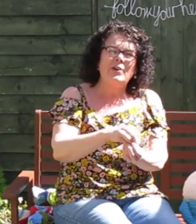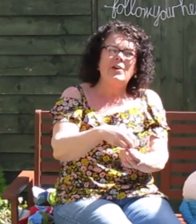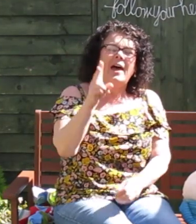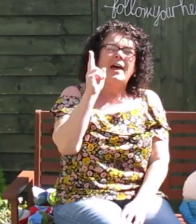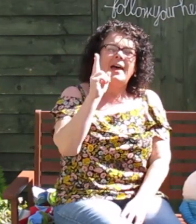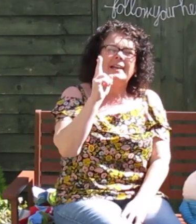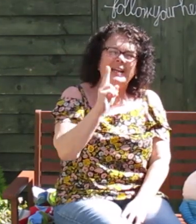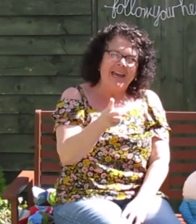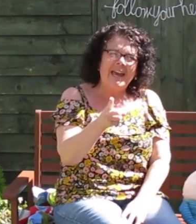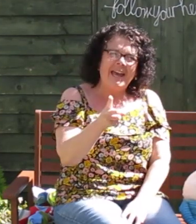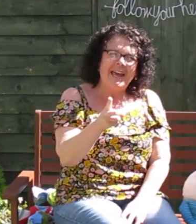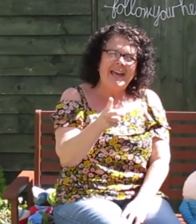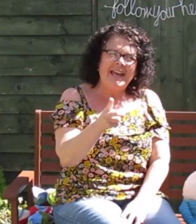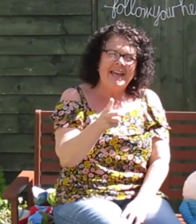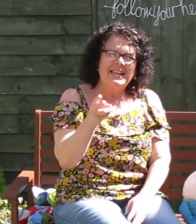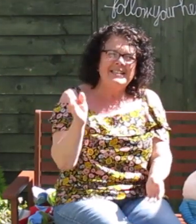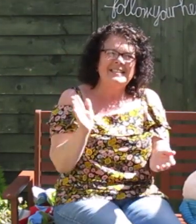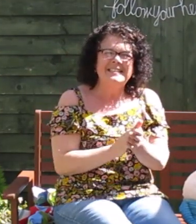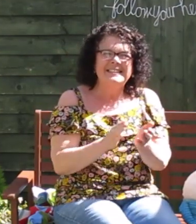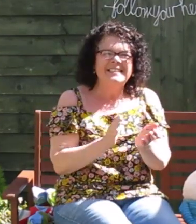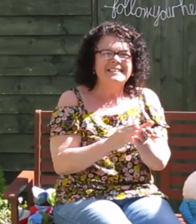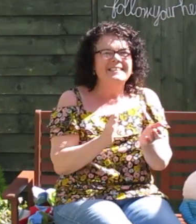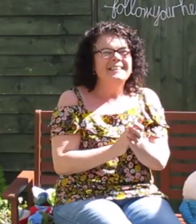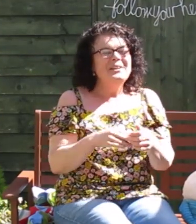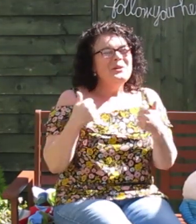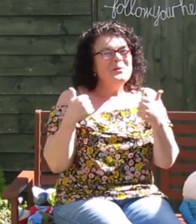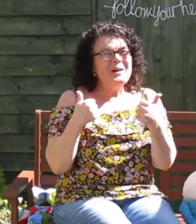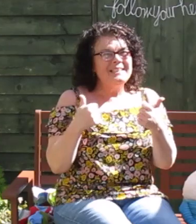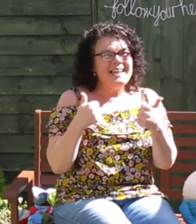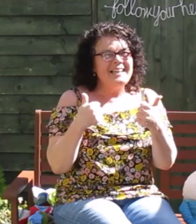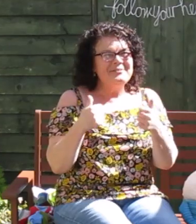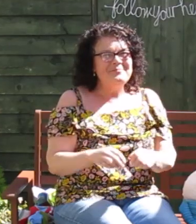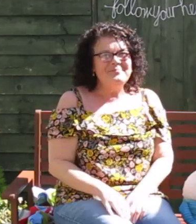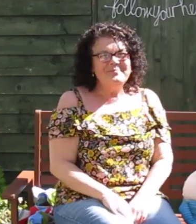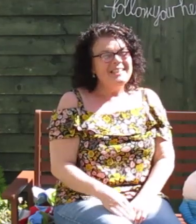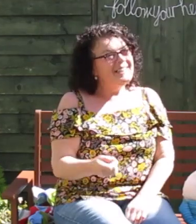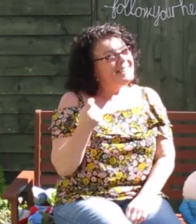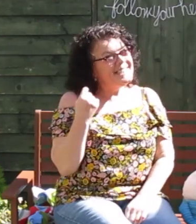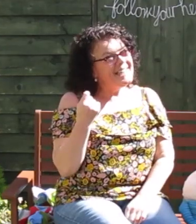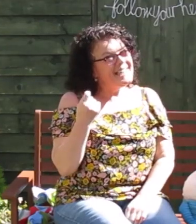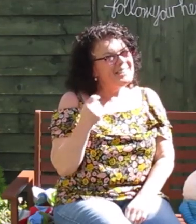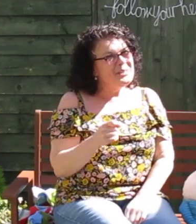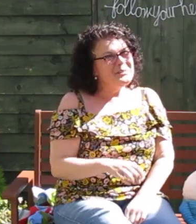again. Well done. See you again soon.